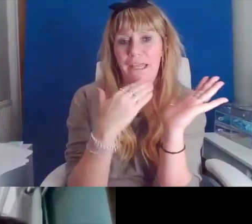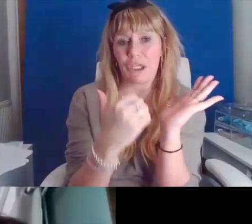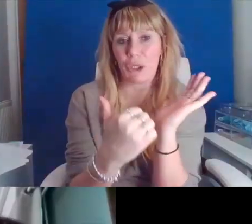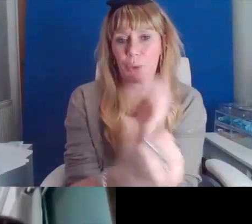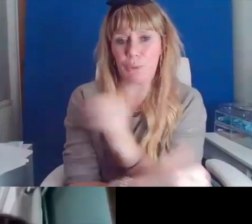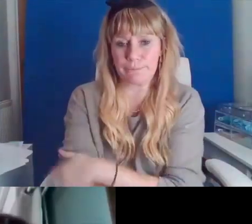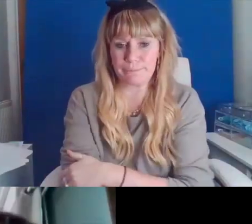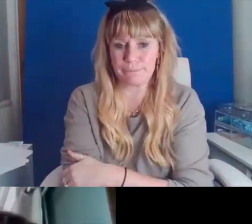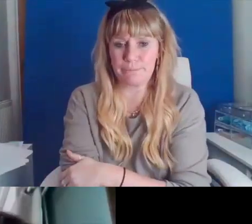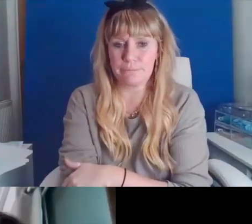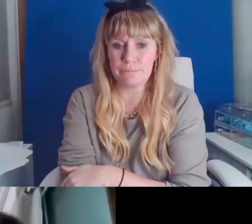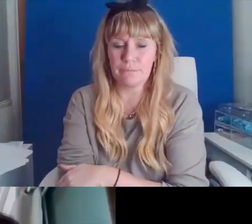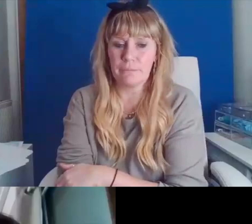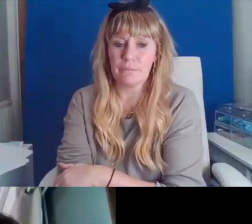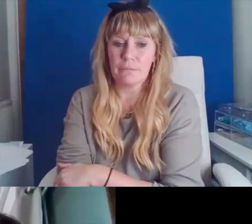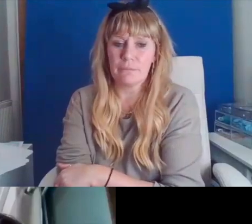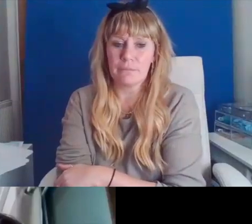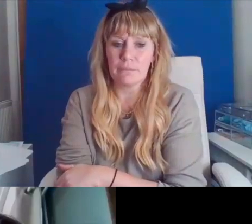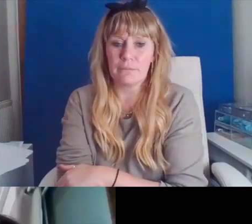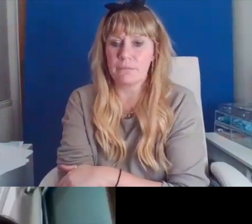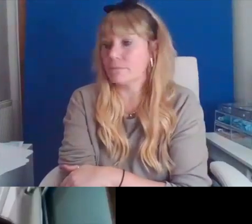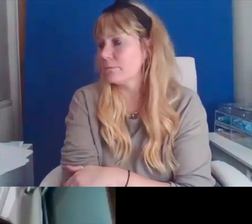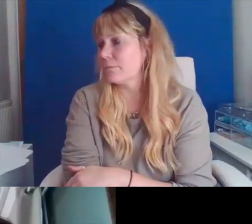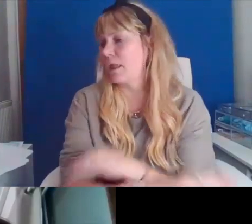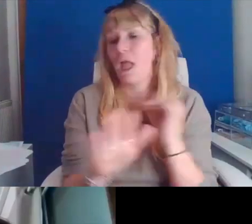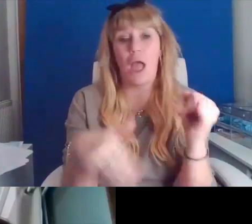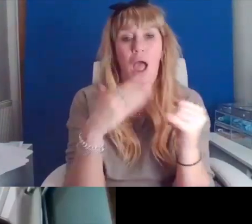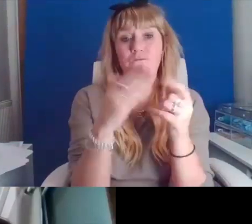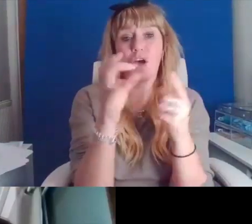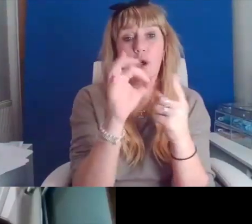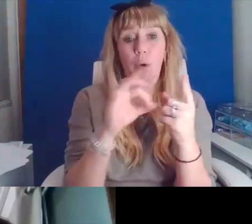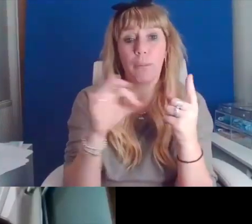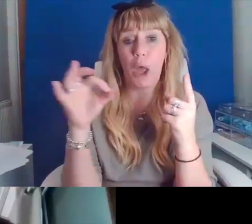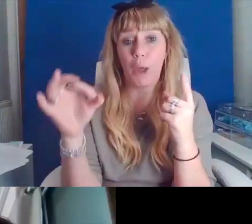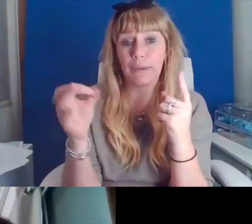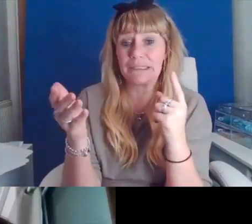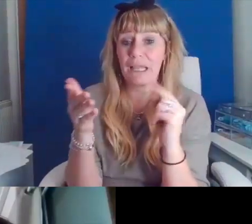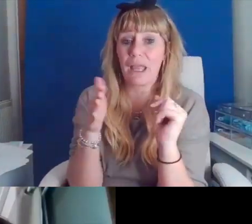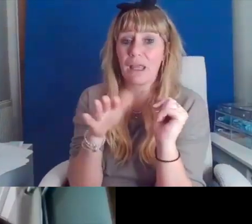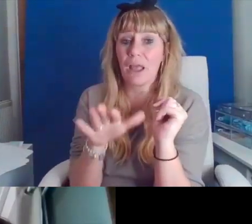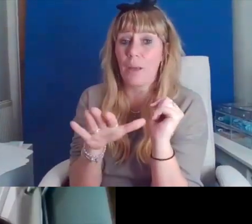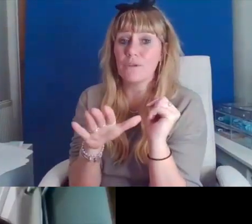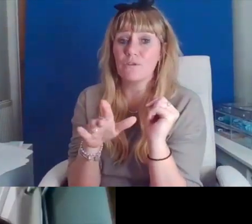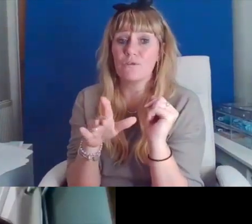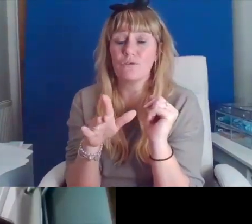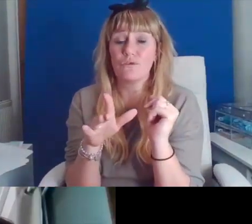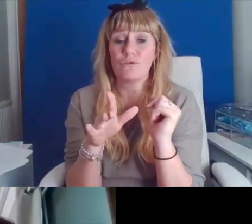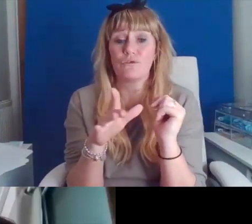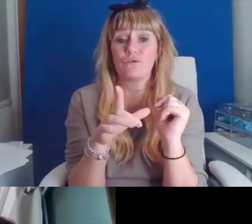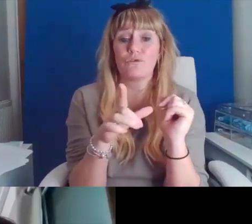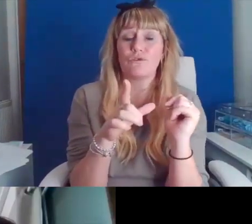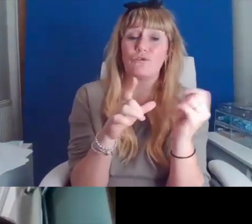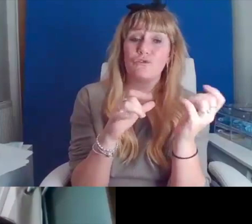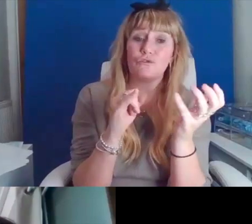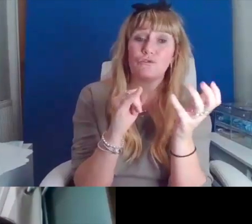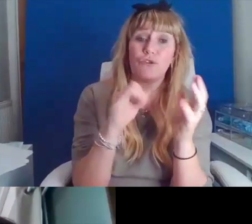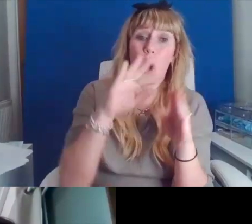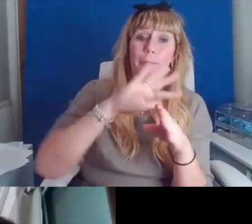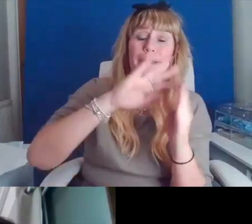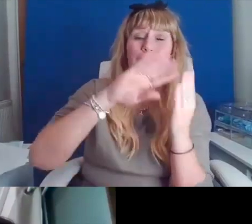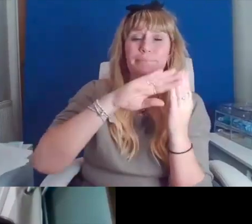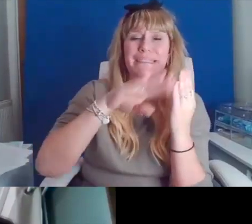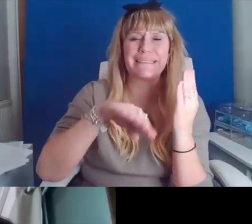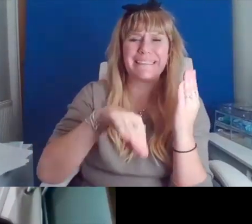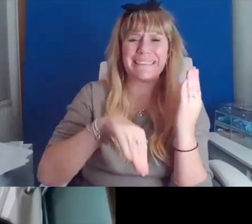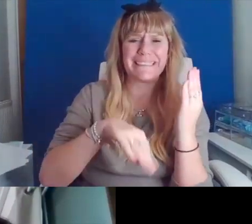Our final poet today comes all the way from Sydney, Australia, where indeed it's